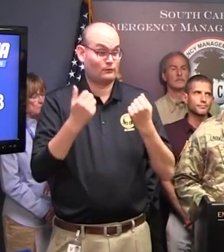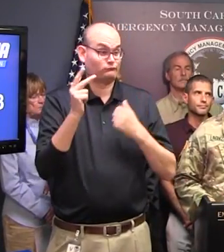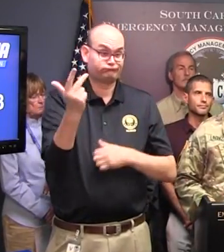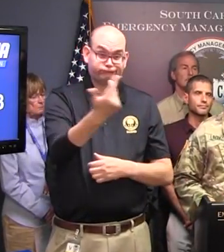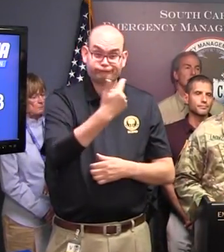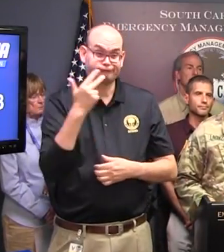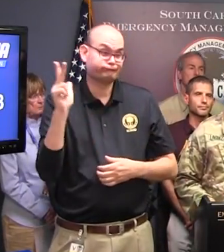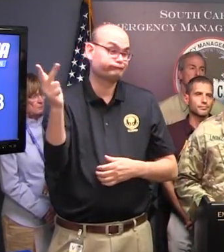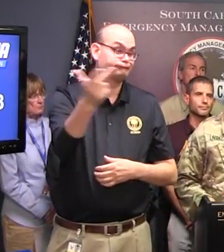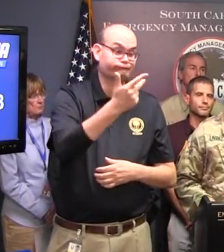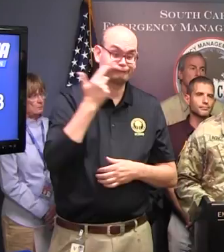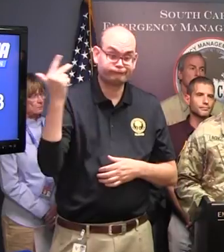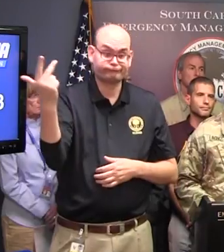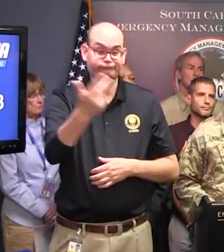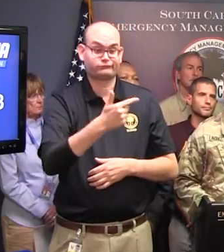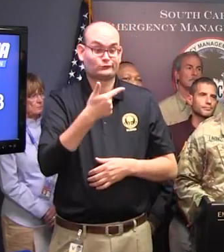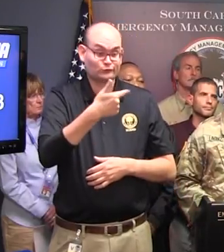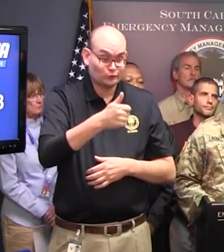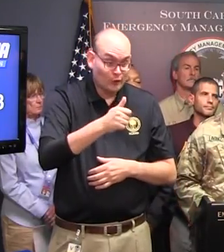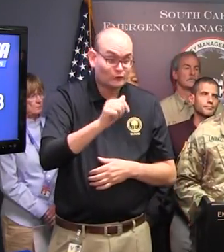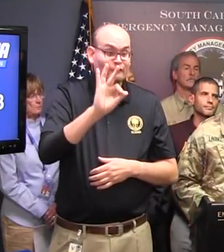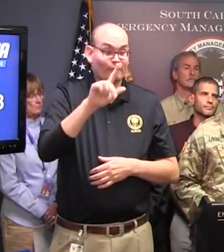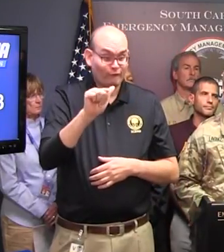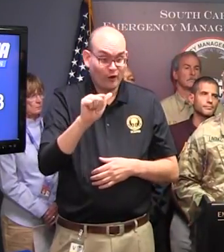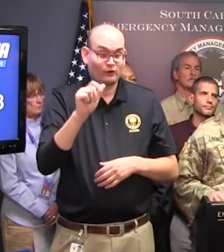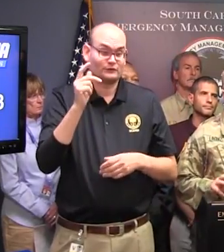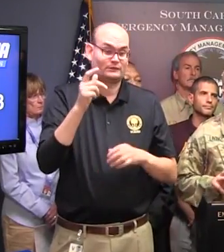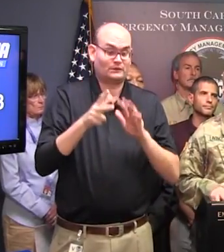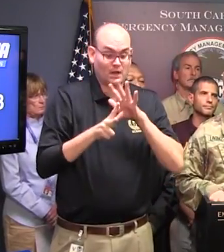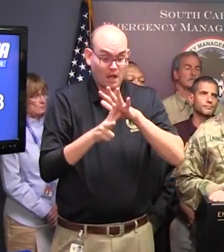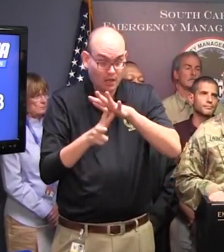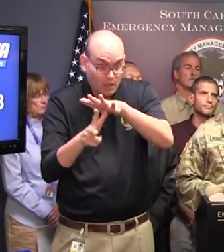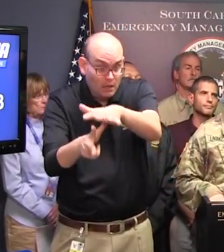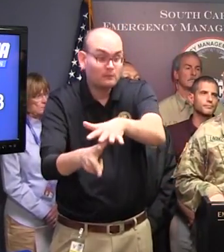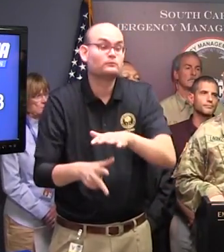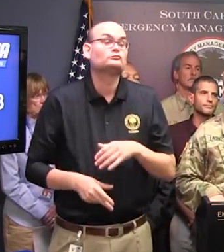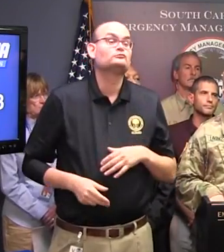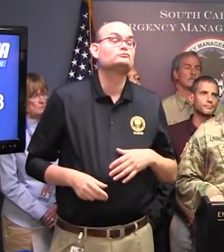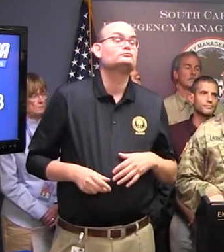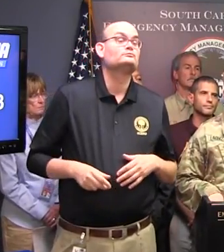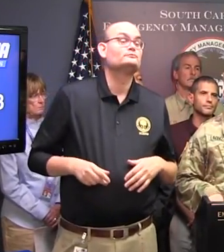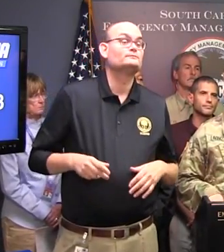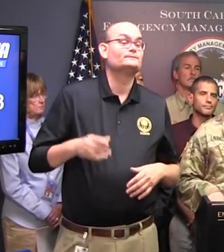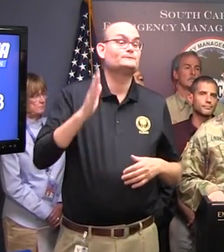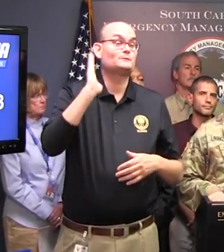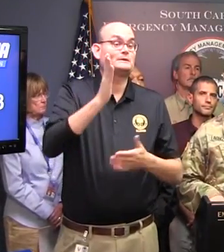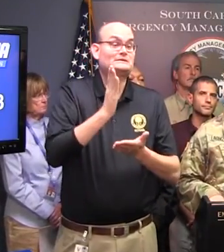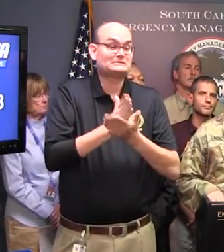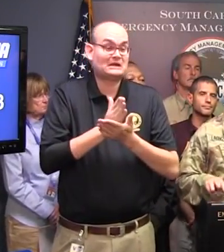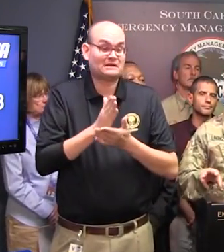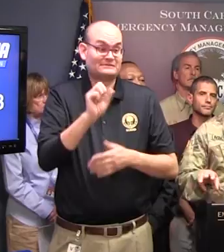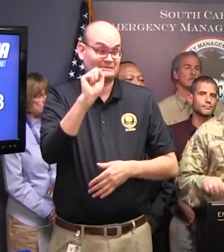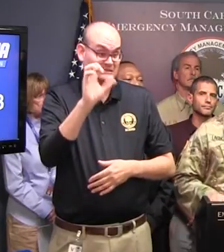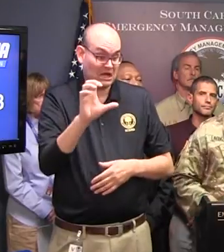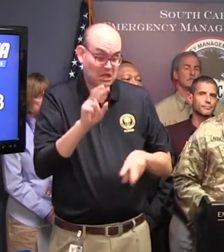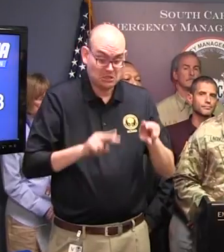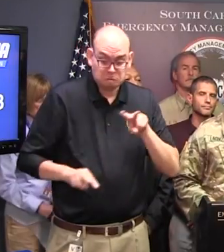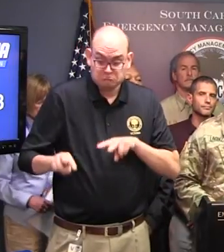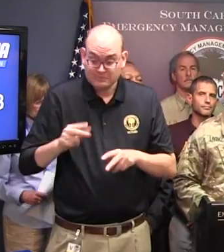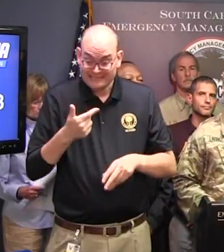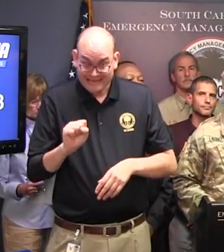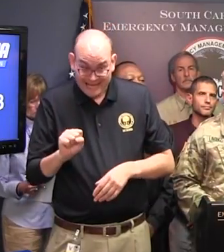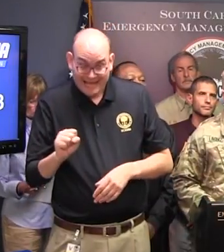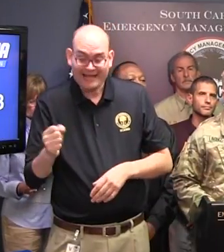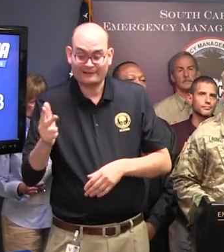and Florida. We have quite a few helicopters that are stopping here in South Carolina, being refueled and